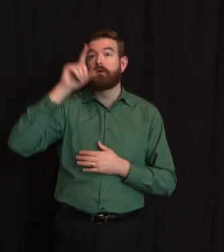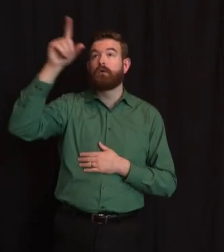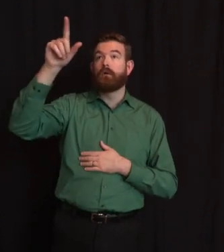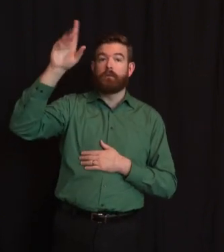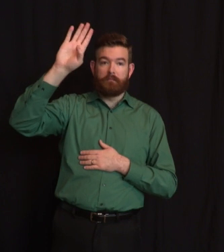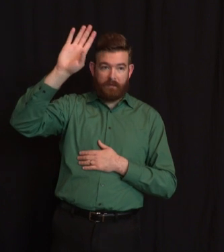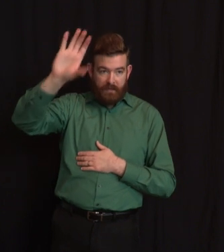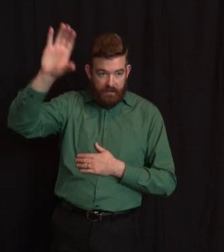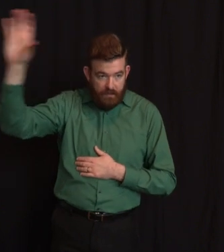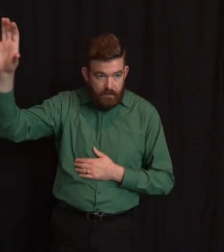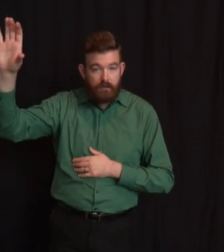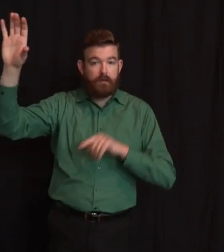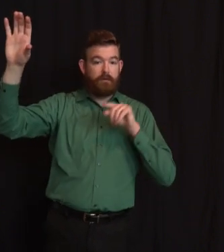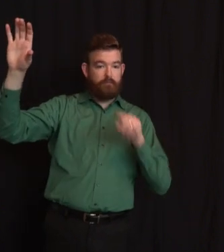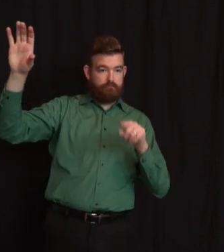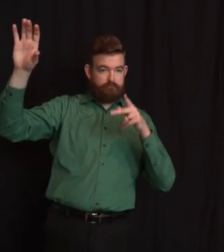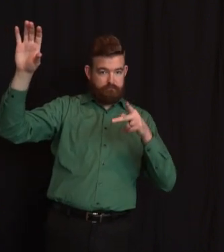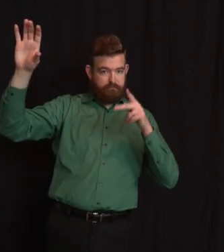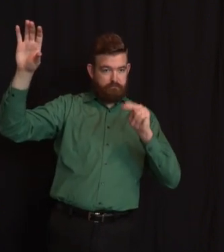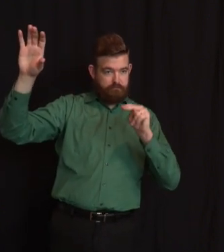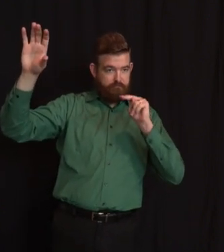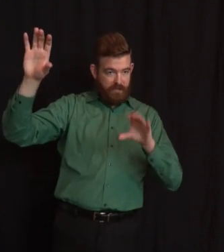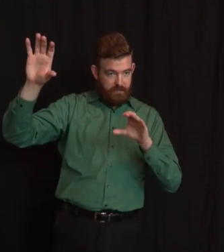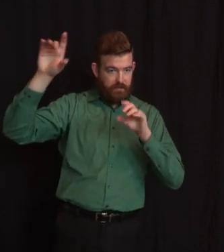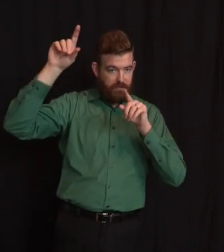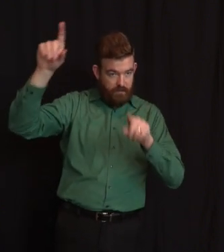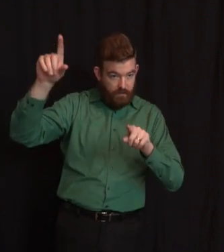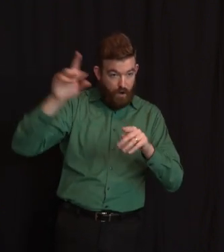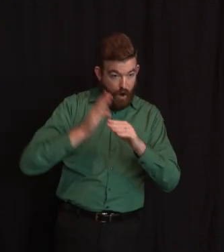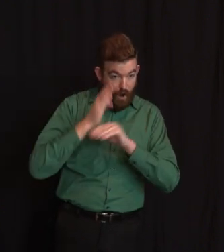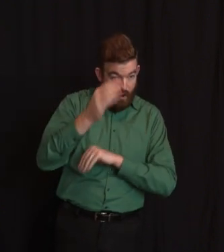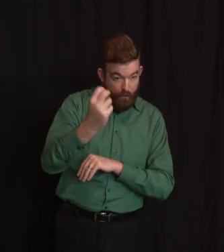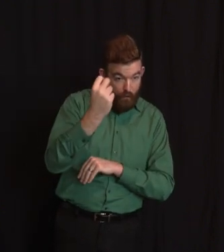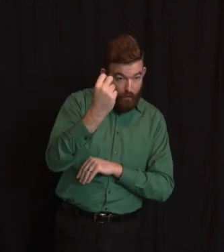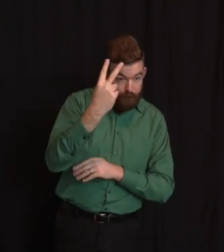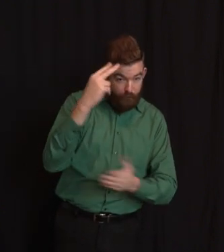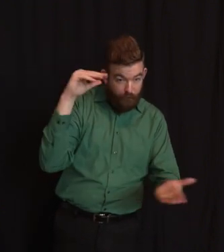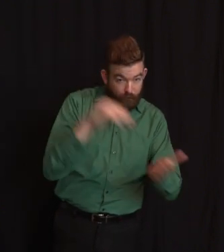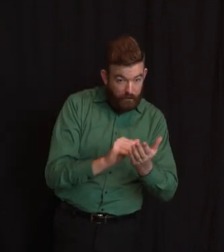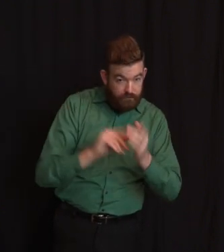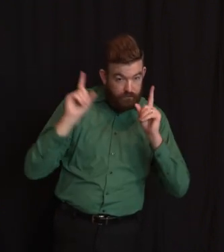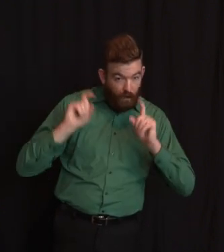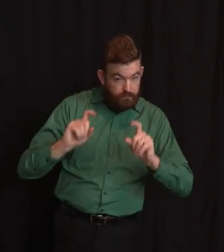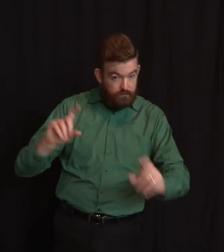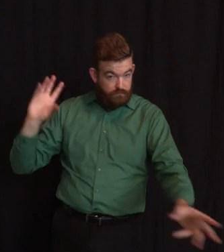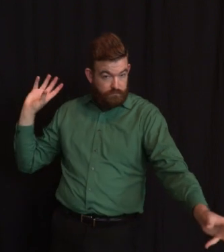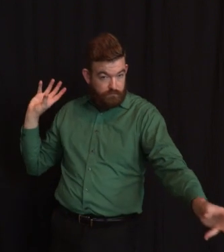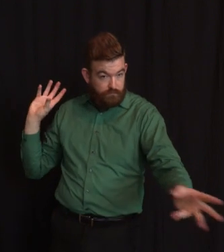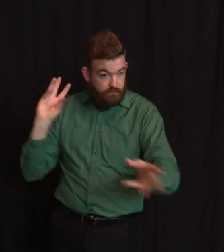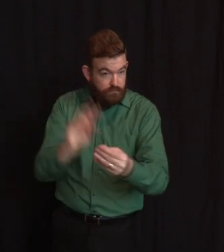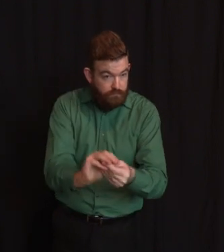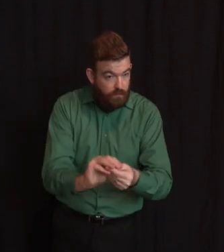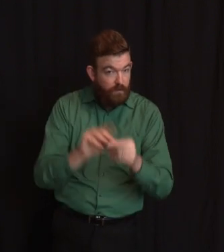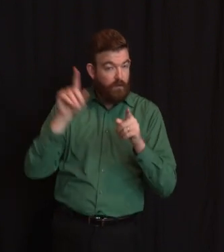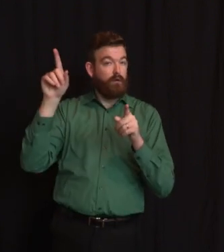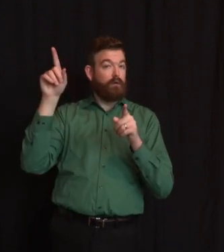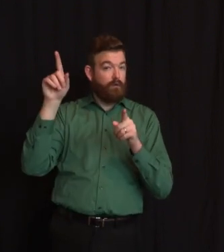even been up and running a month just yet, and over 12,000 tests at those two sites alone. And lastly, with regards to the national